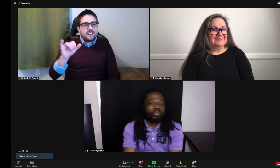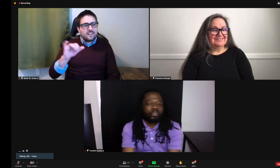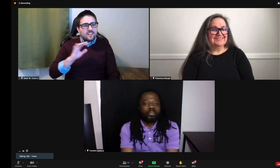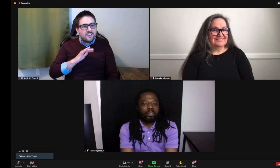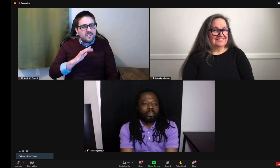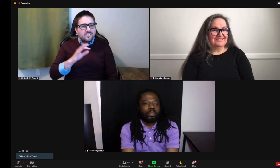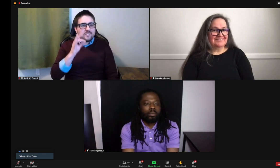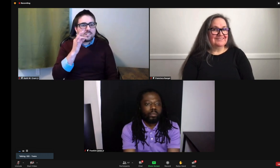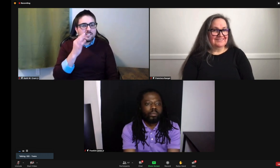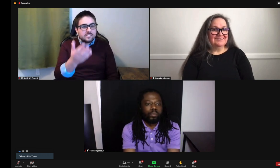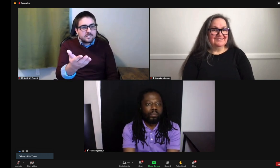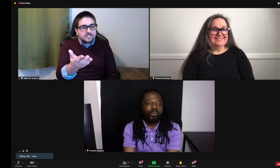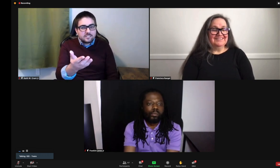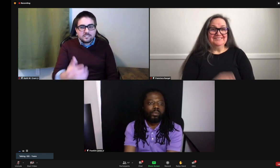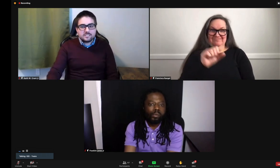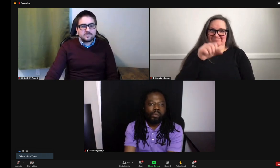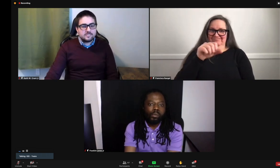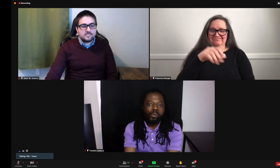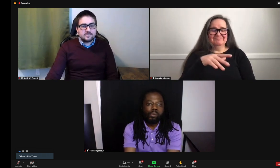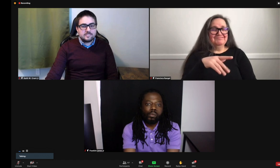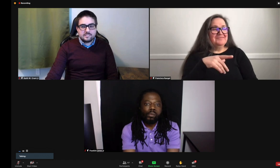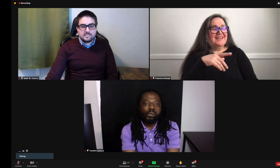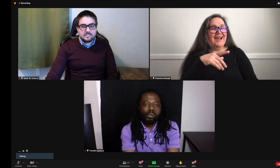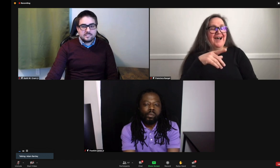instances, it was a little bit of a challenge. Ah, Francisca?